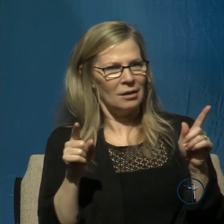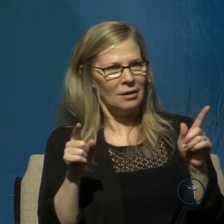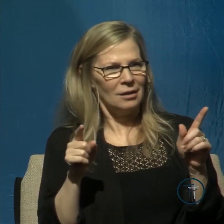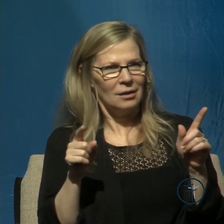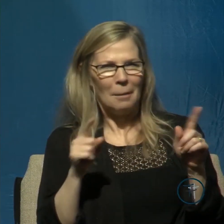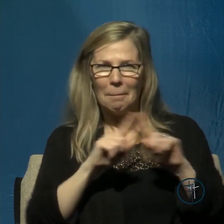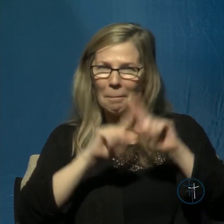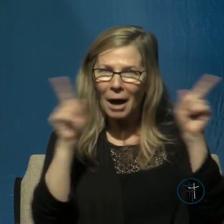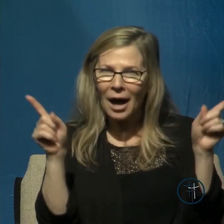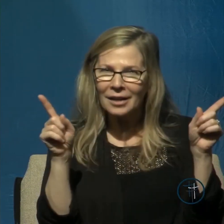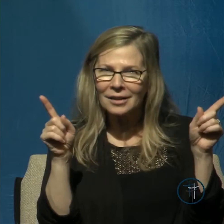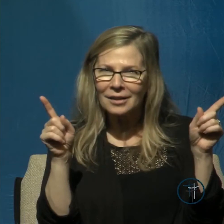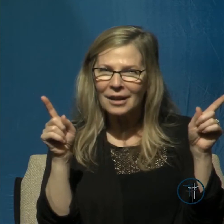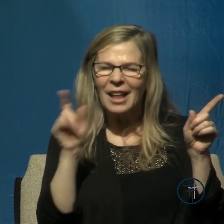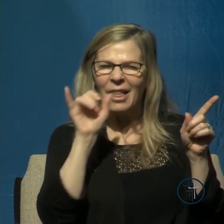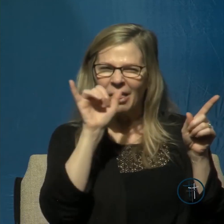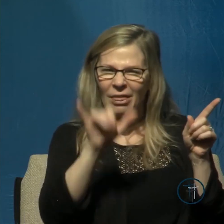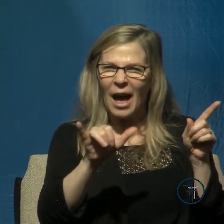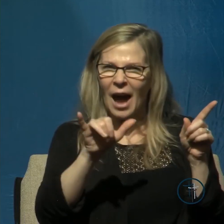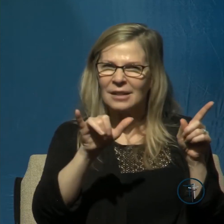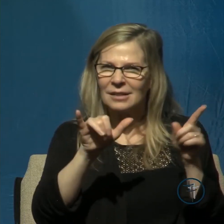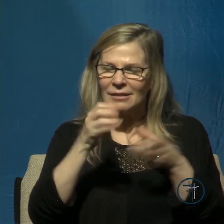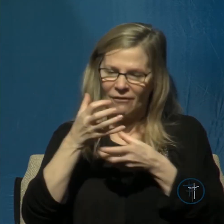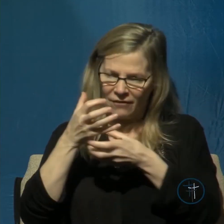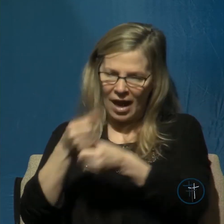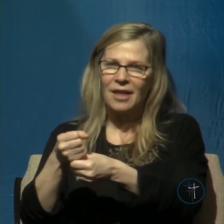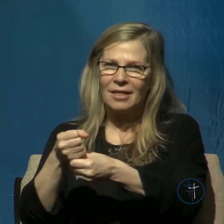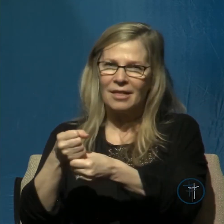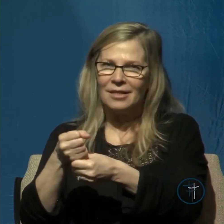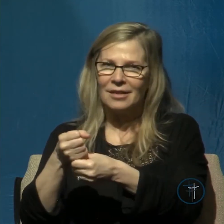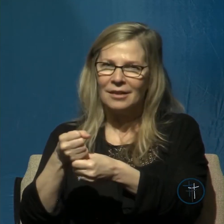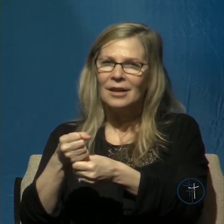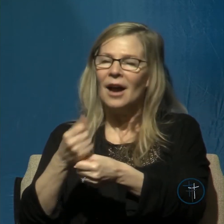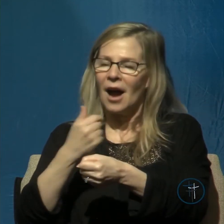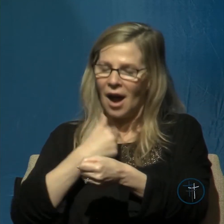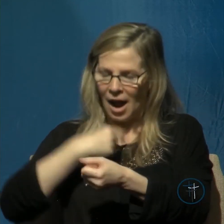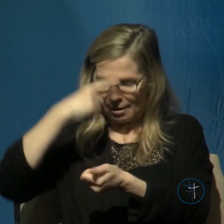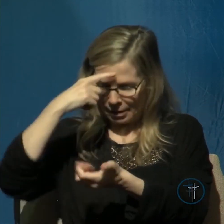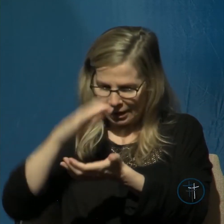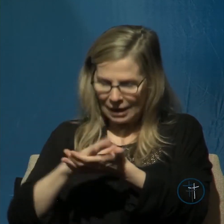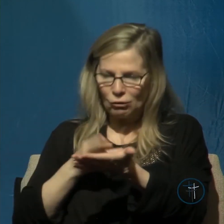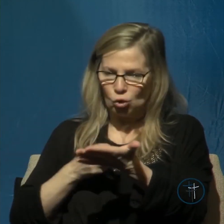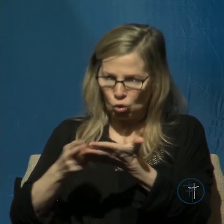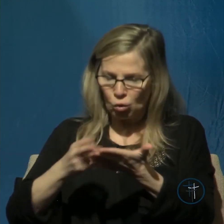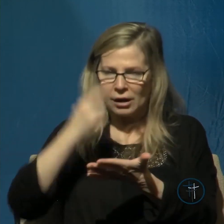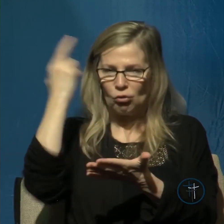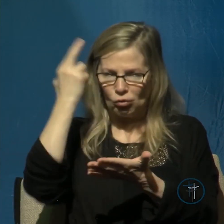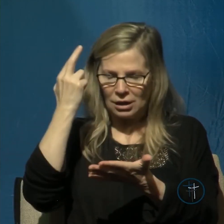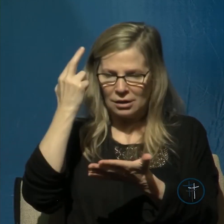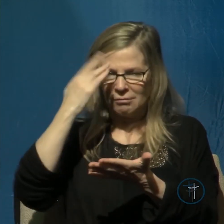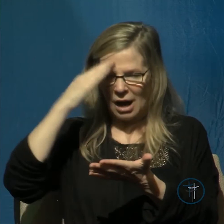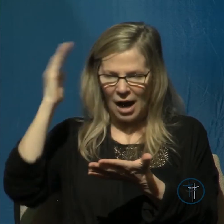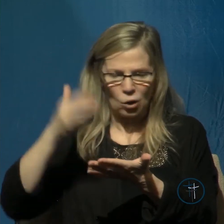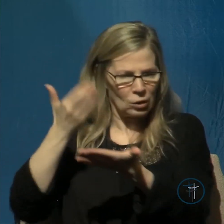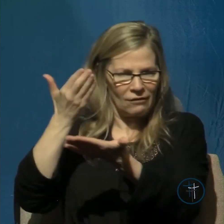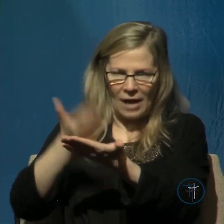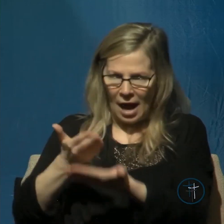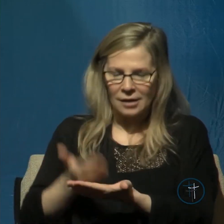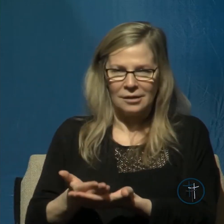but that's faith it holds on to truth and reasons from what it knows to be fact that's the way to apply